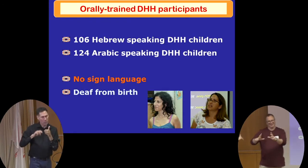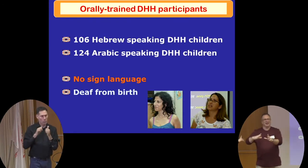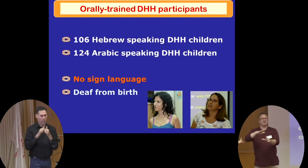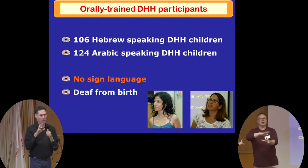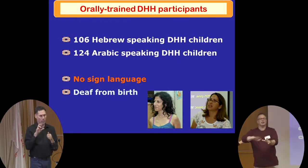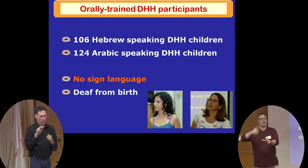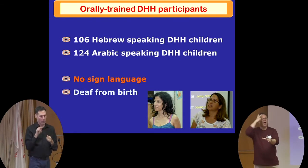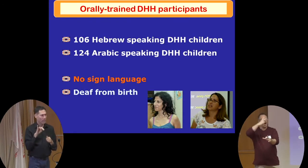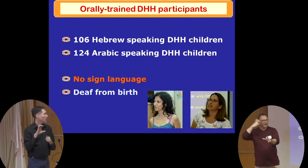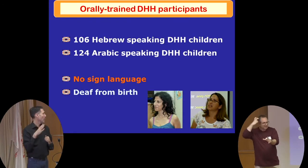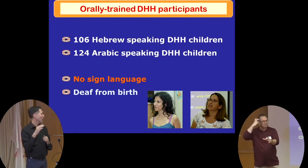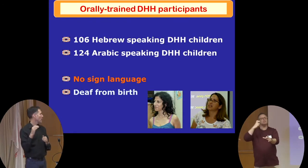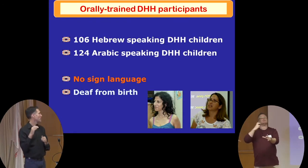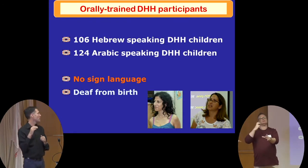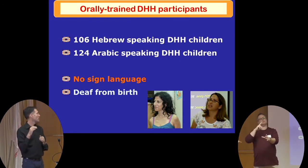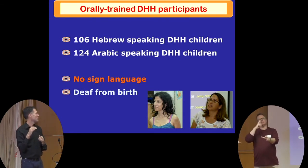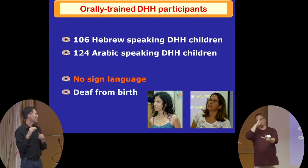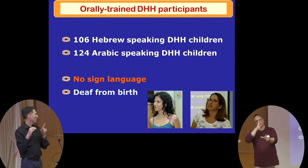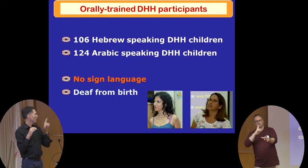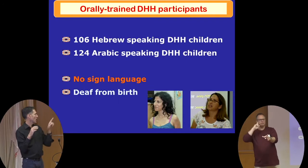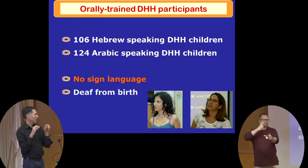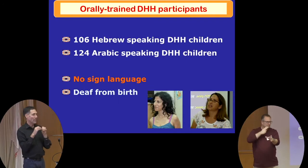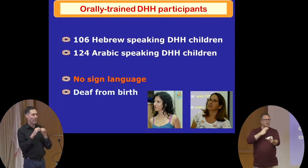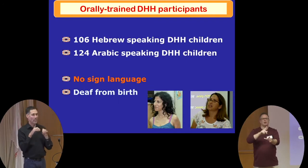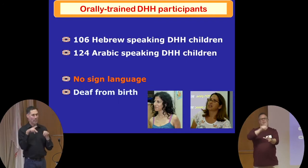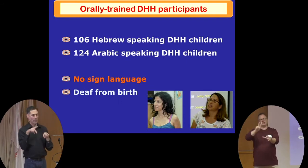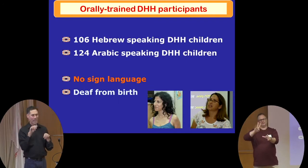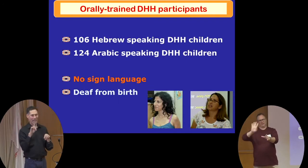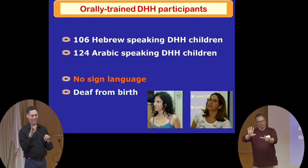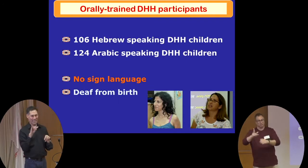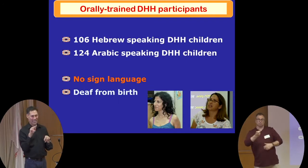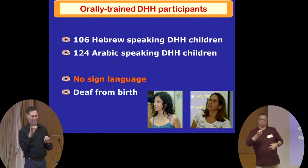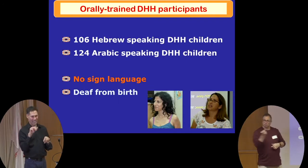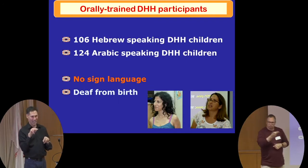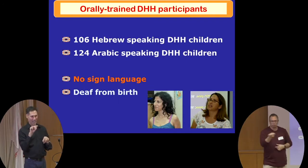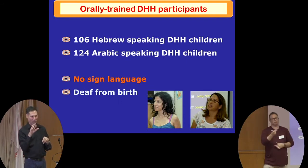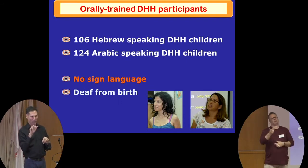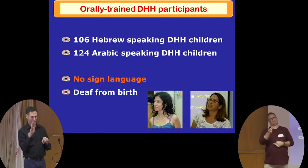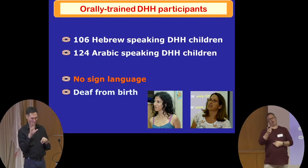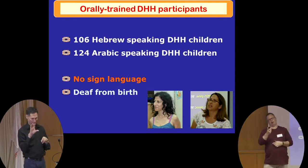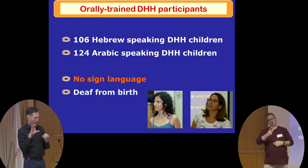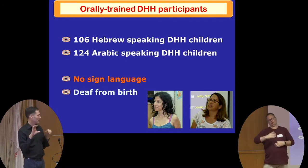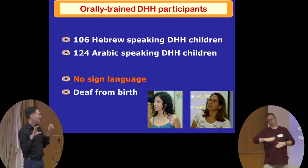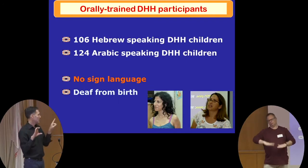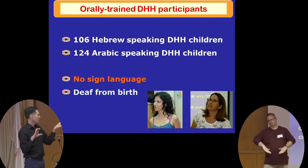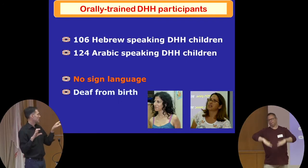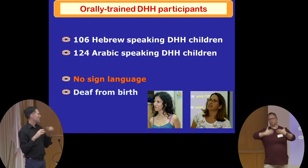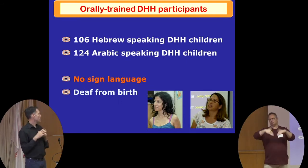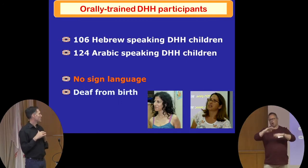Manar Chadad Khanna in Hebrew and in Palestinian Arabic. With, as you see, many participants. And these are individuals who did not receive